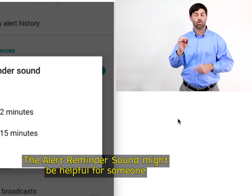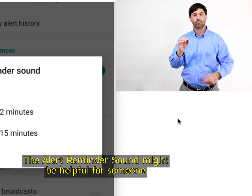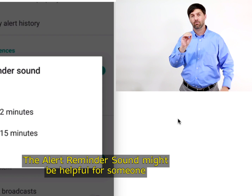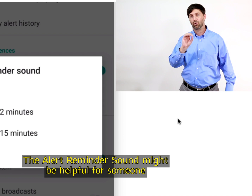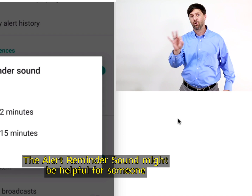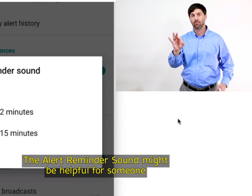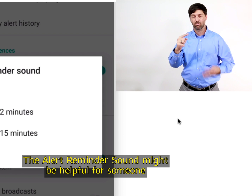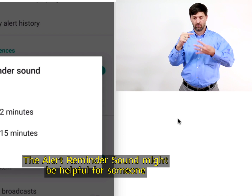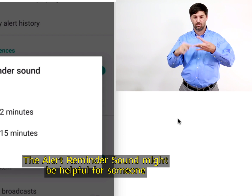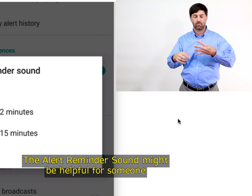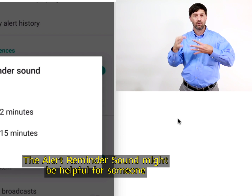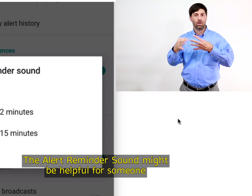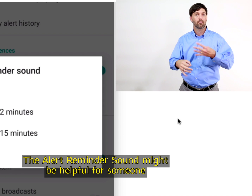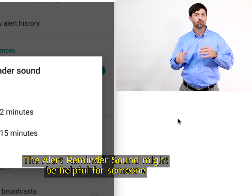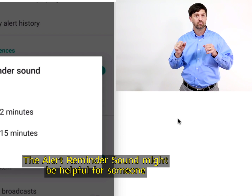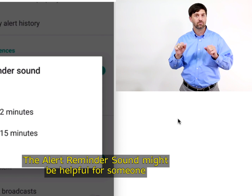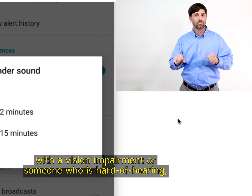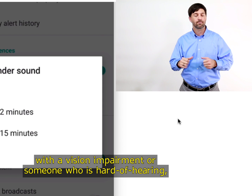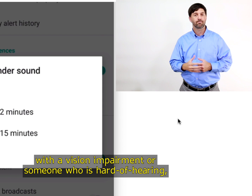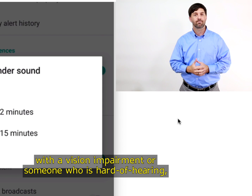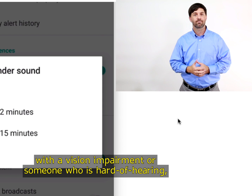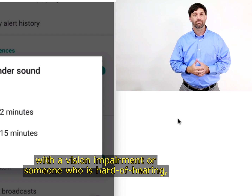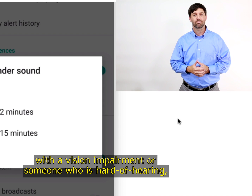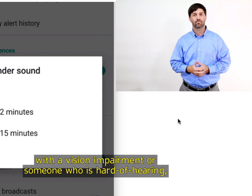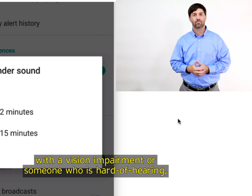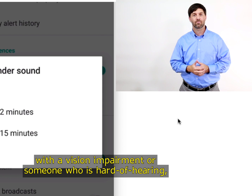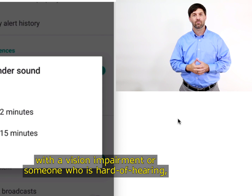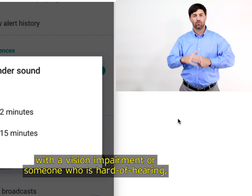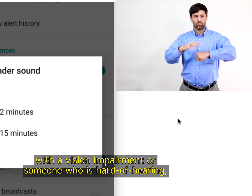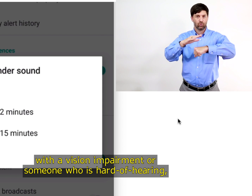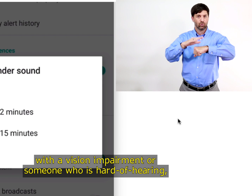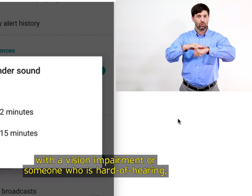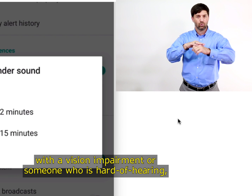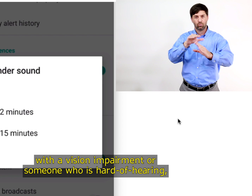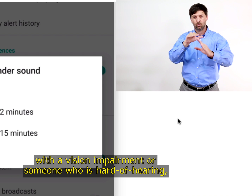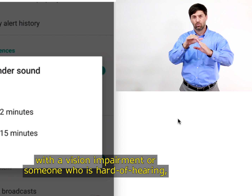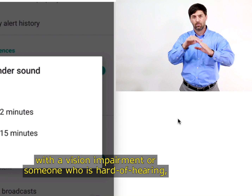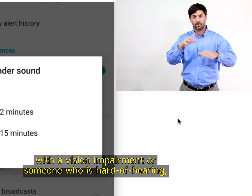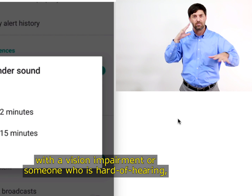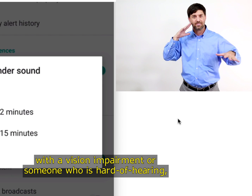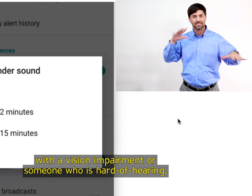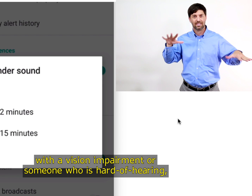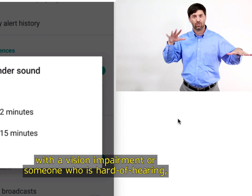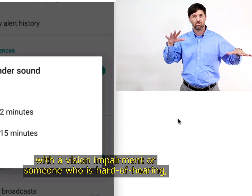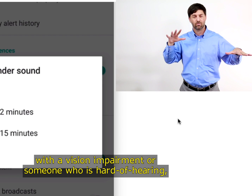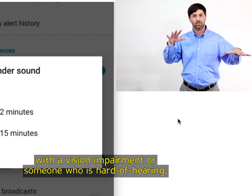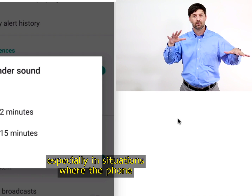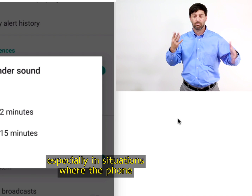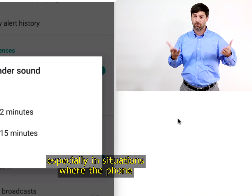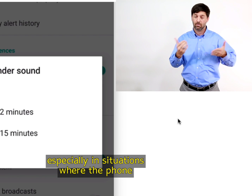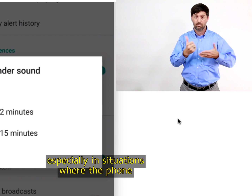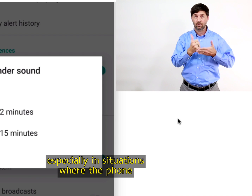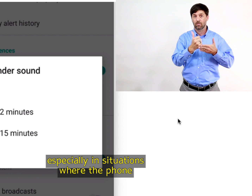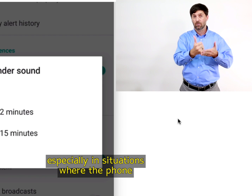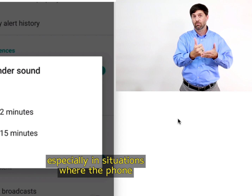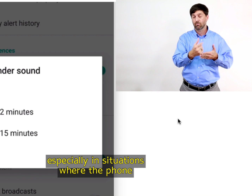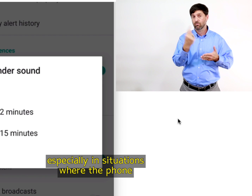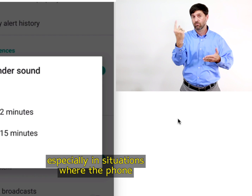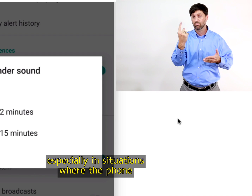reminder sound might be helpful for someone with a vision impairment or someone who is hard of hearing, especially in situations